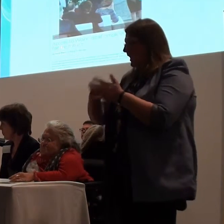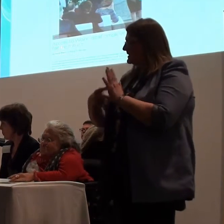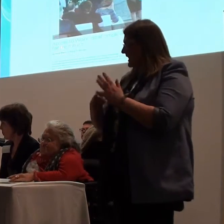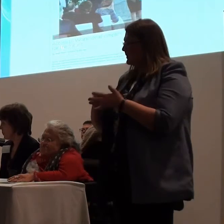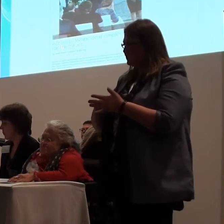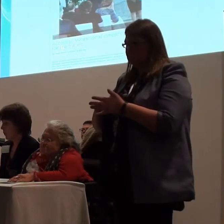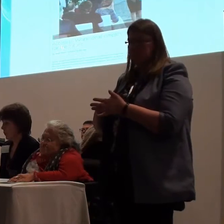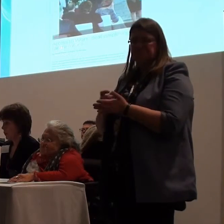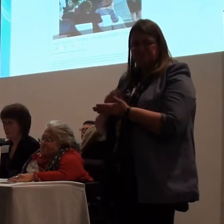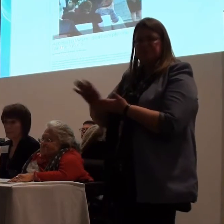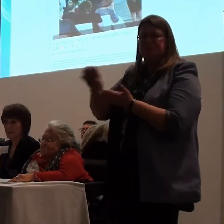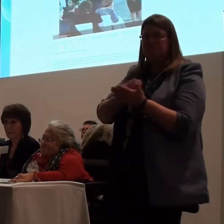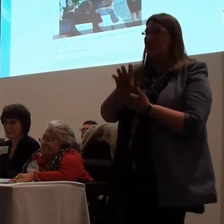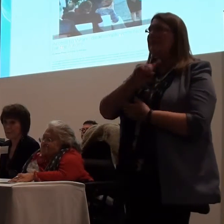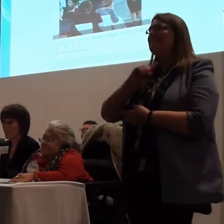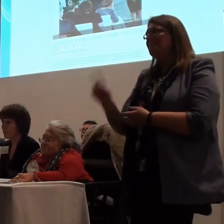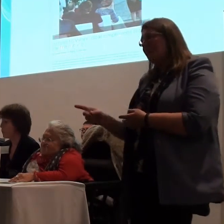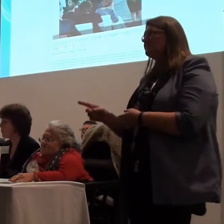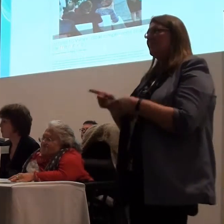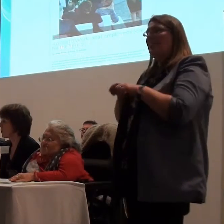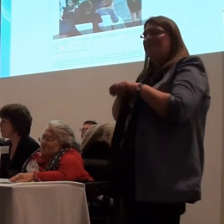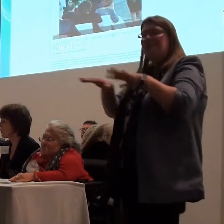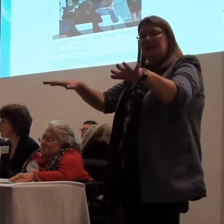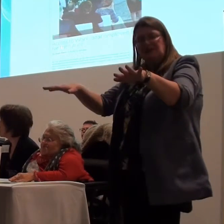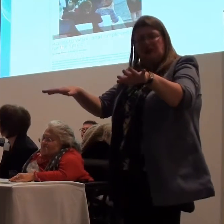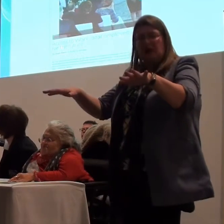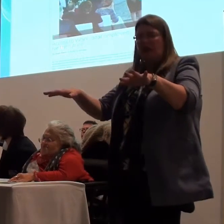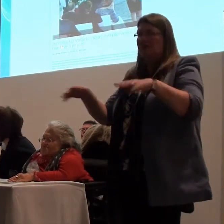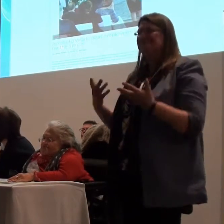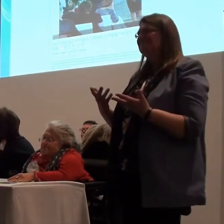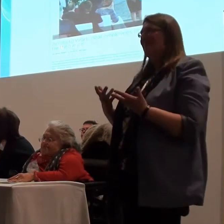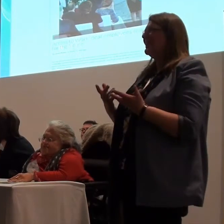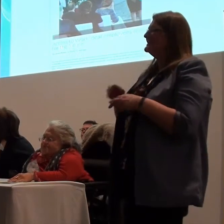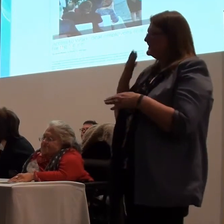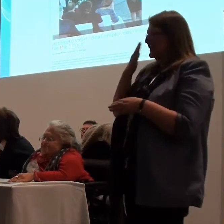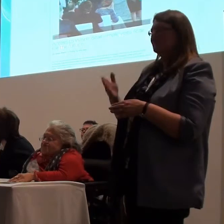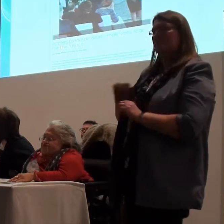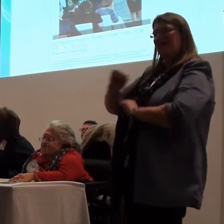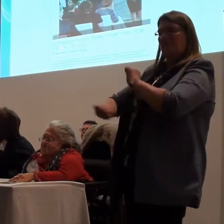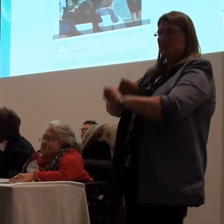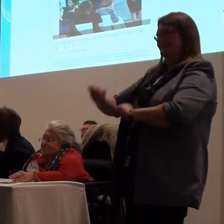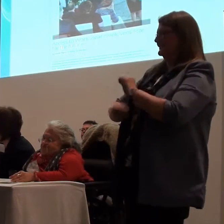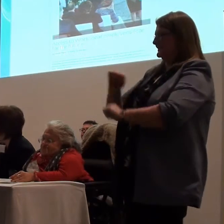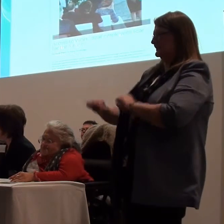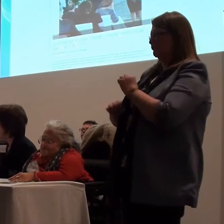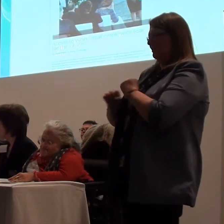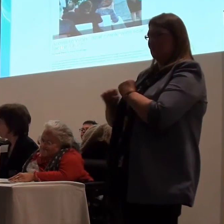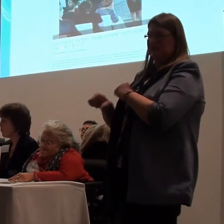There's more and more. Disabled organizations. help people grow. But they seem to be